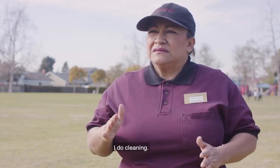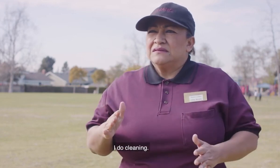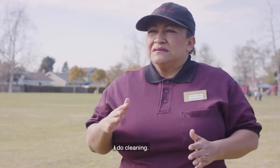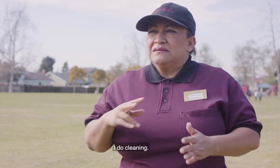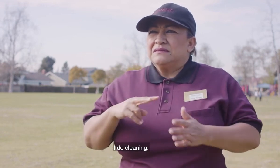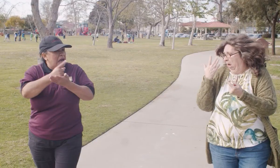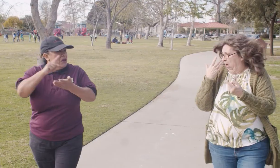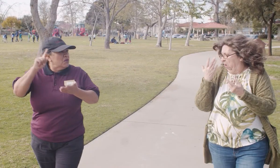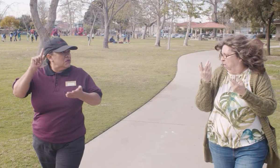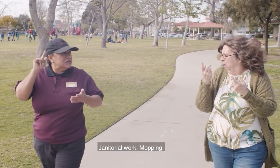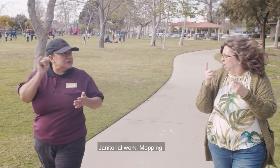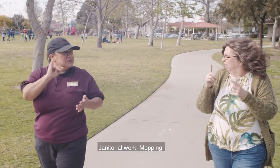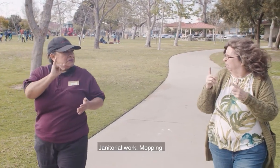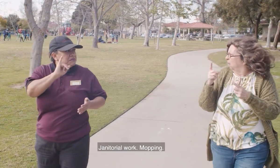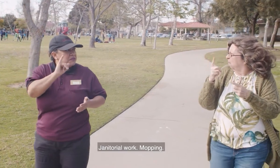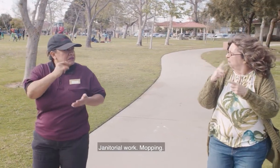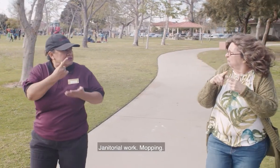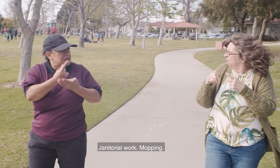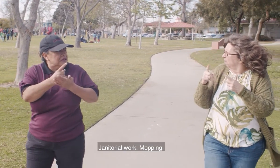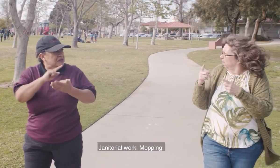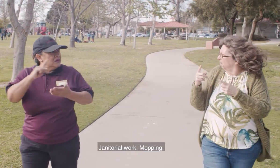janitorial work, mopping.